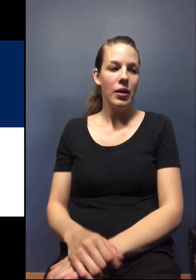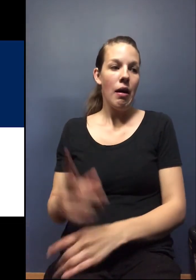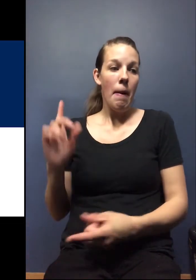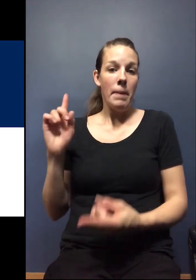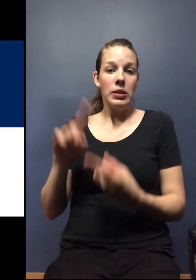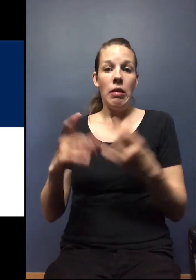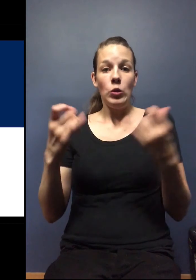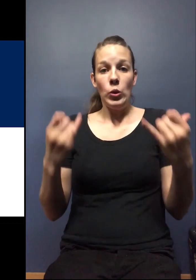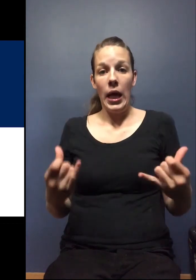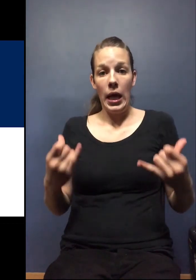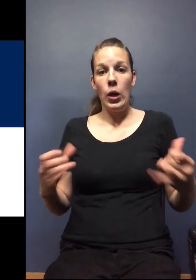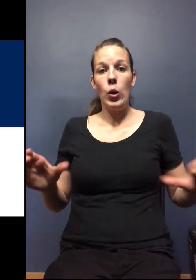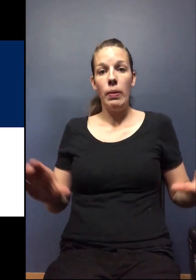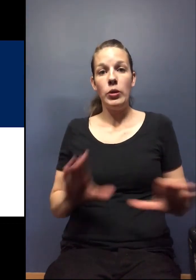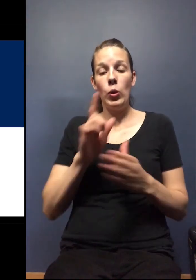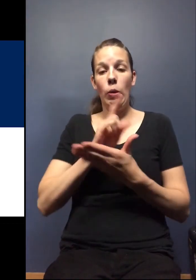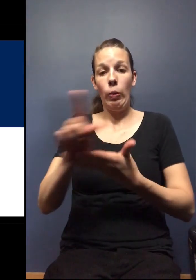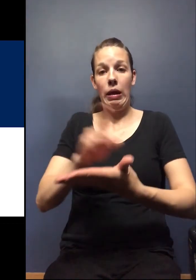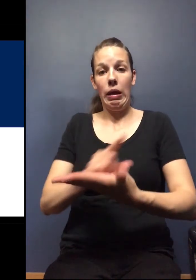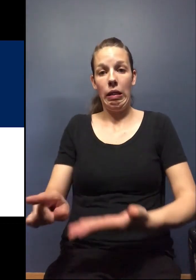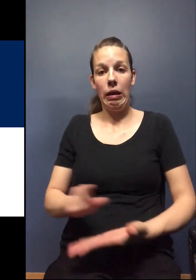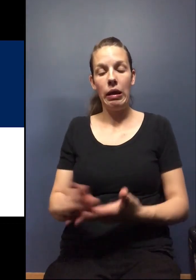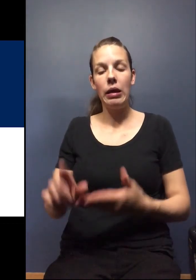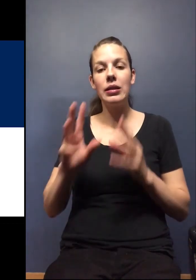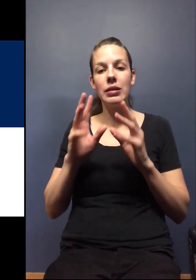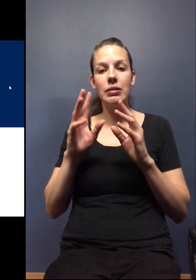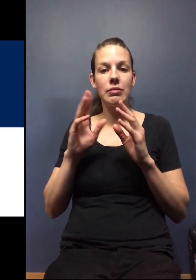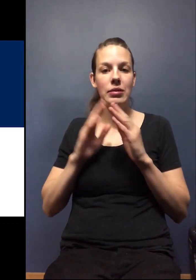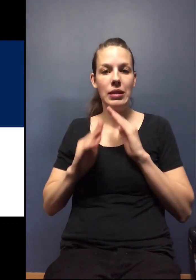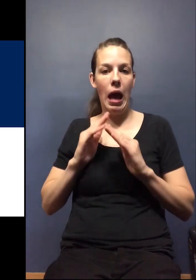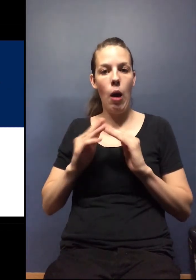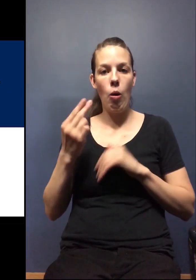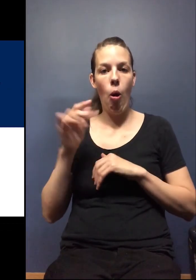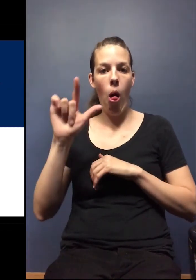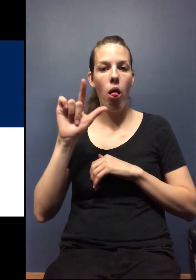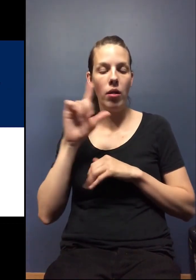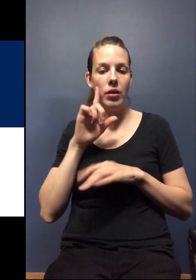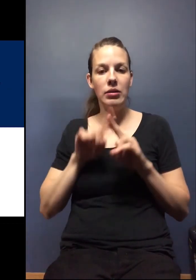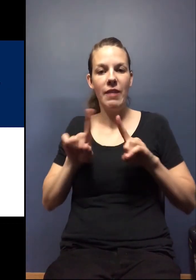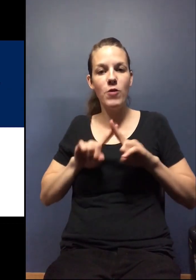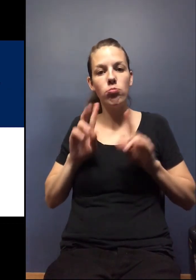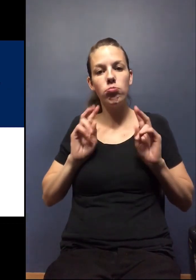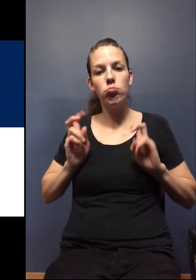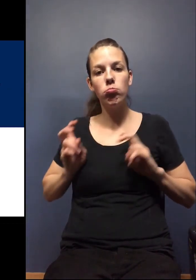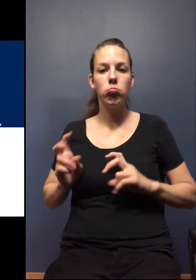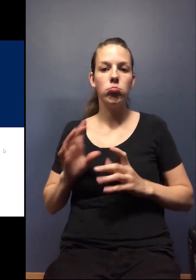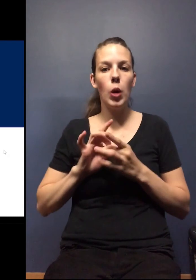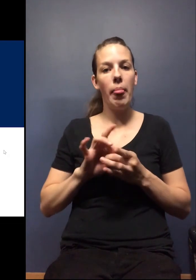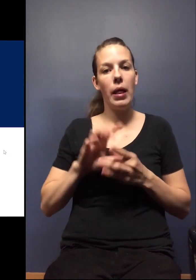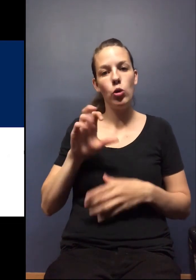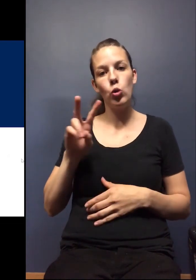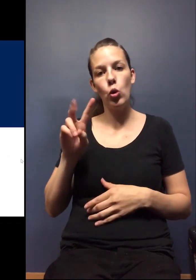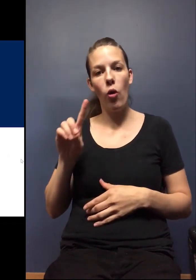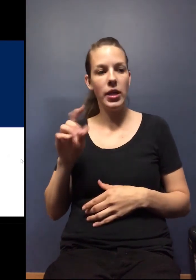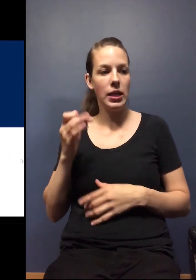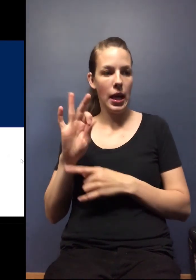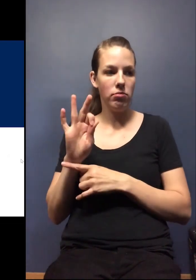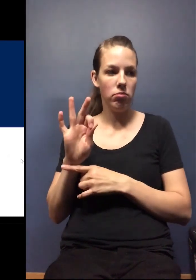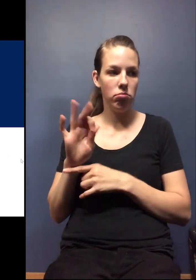today, we have been doing a weekly town hall on, um, different topics related to COVID-19.